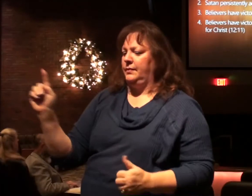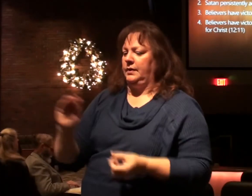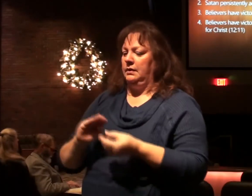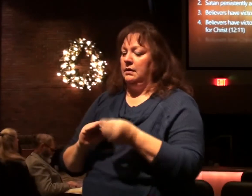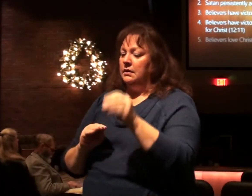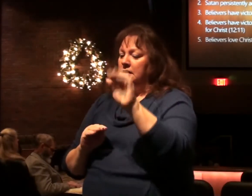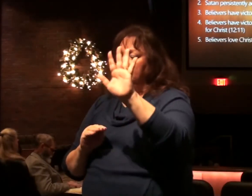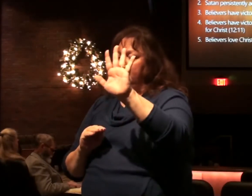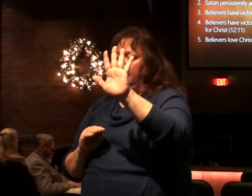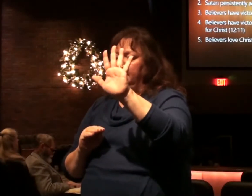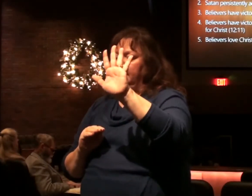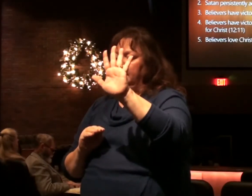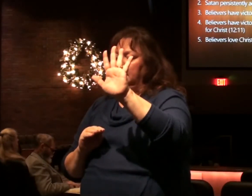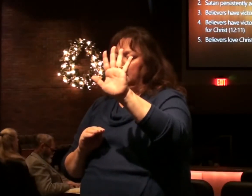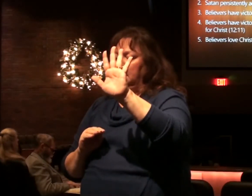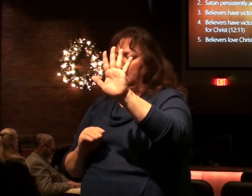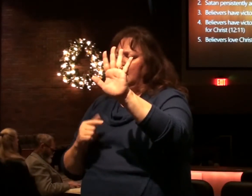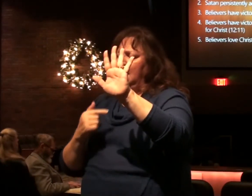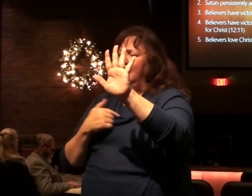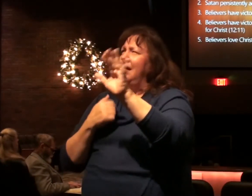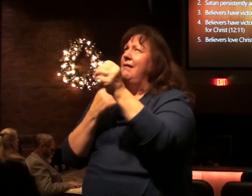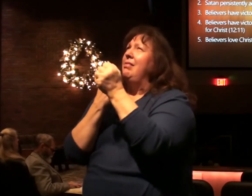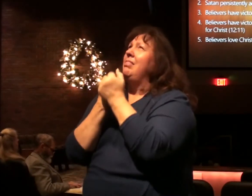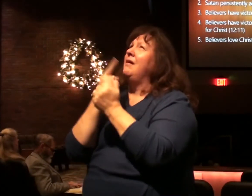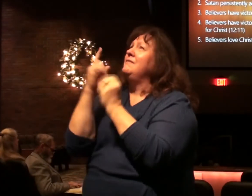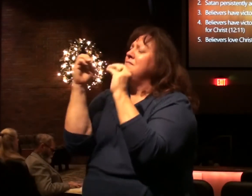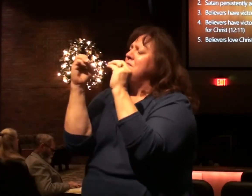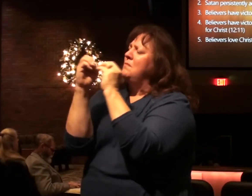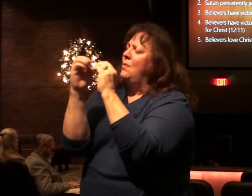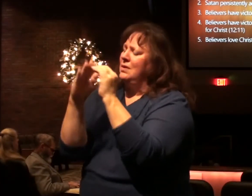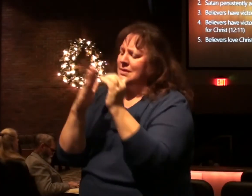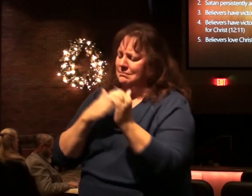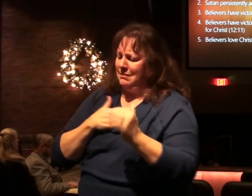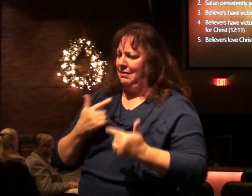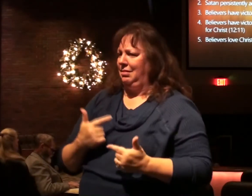Number five believers love Christ more than life.